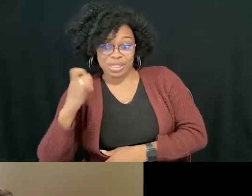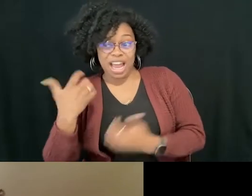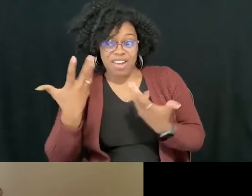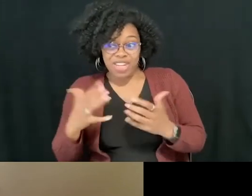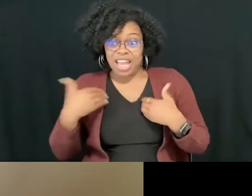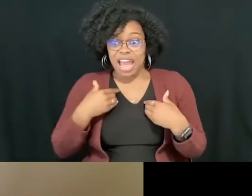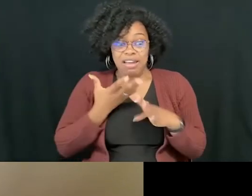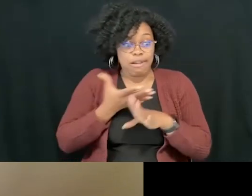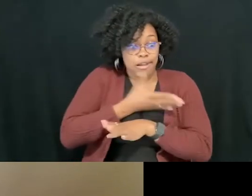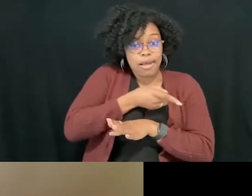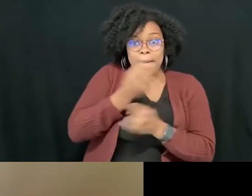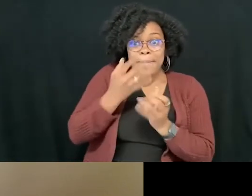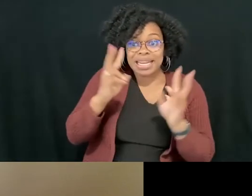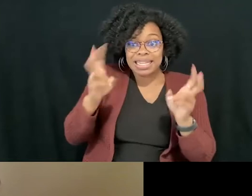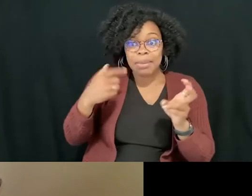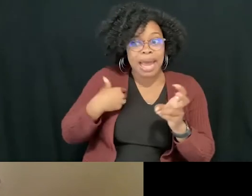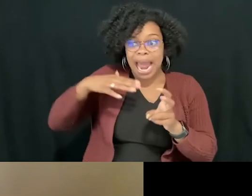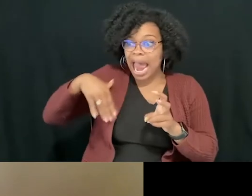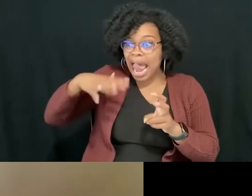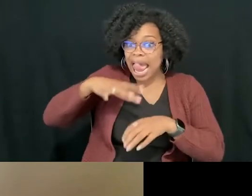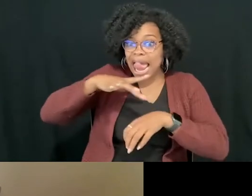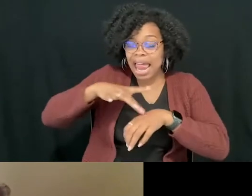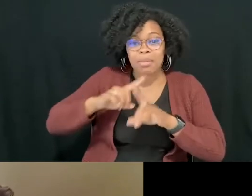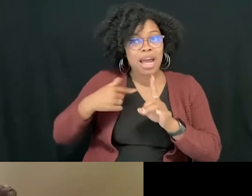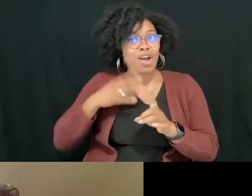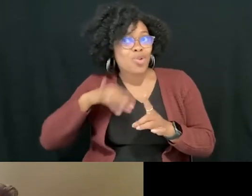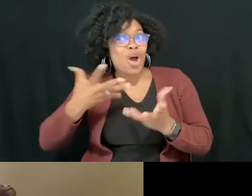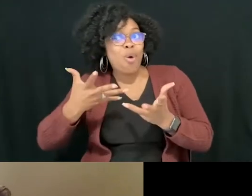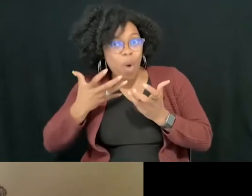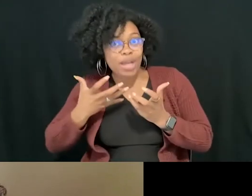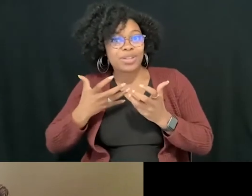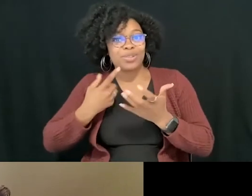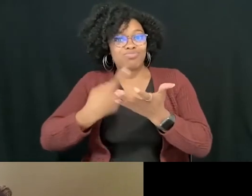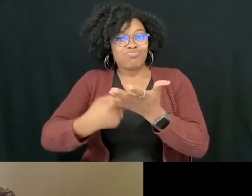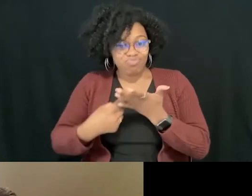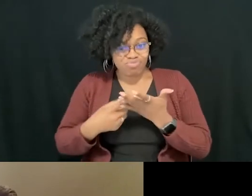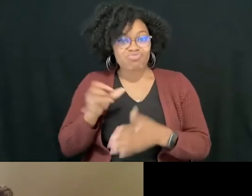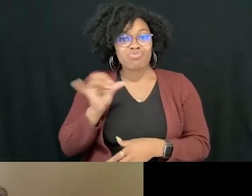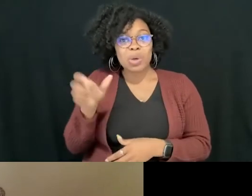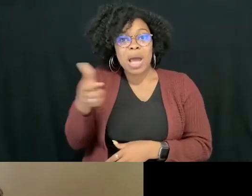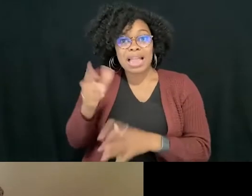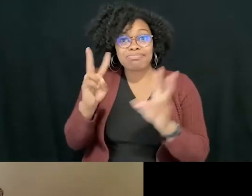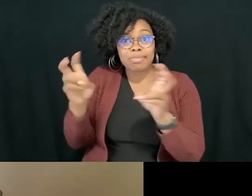get to that I knew I wanted us to address and also topics that we did address. But I knew I wanted to go deeper.